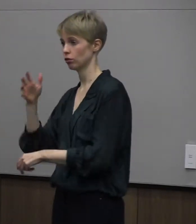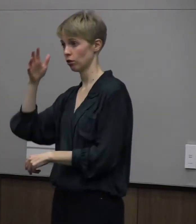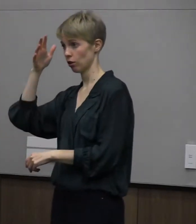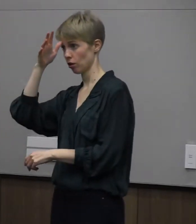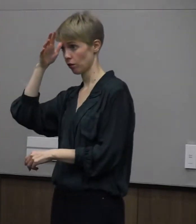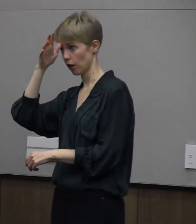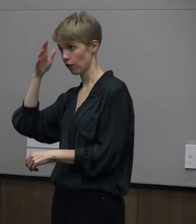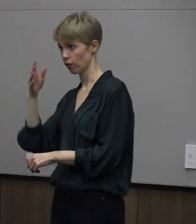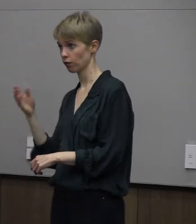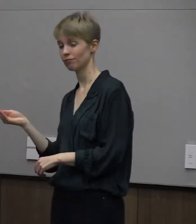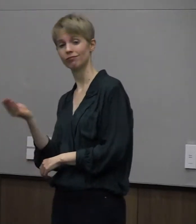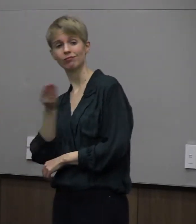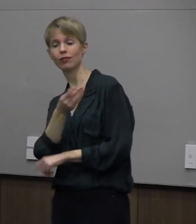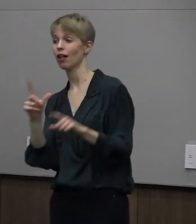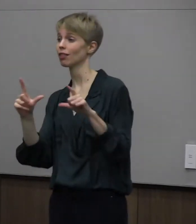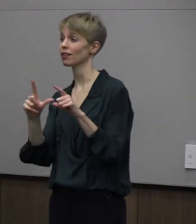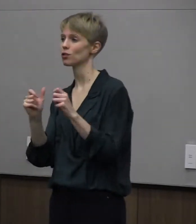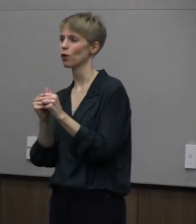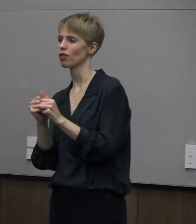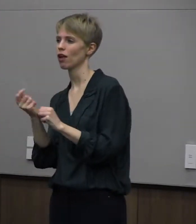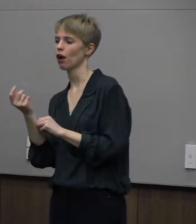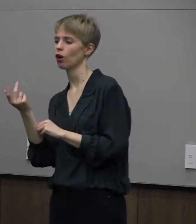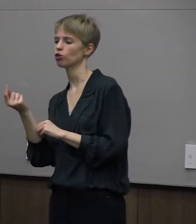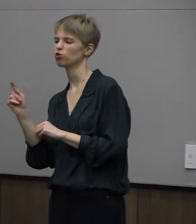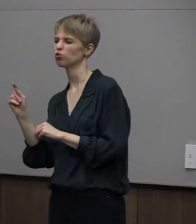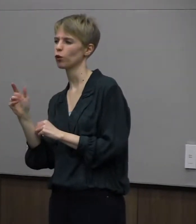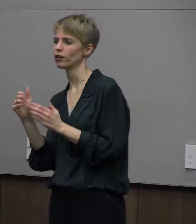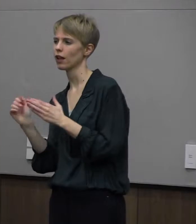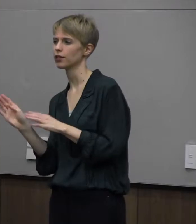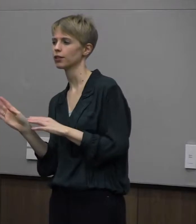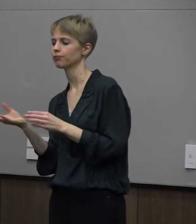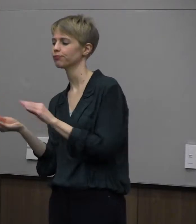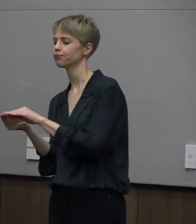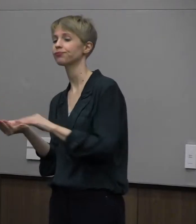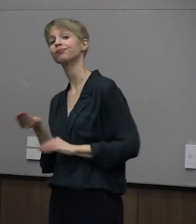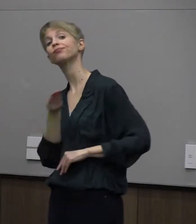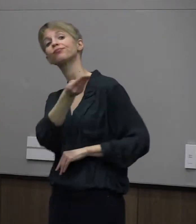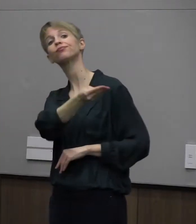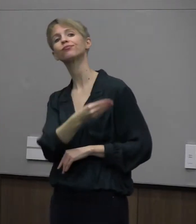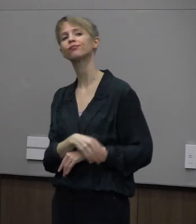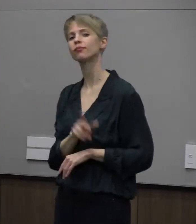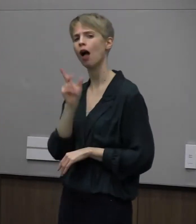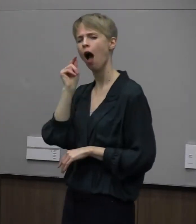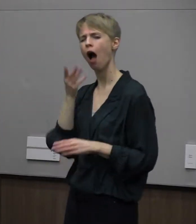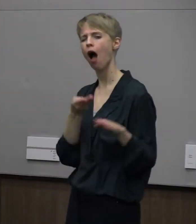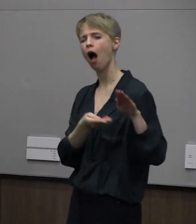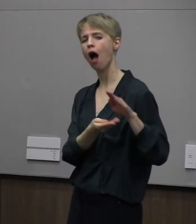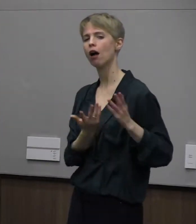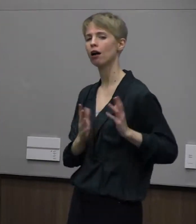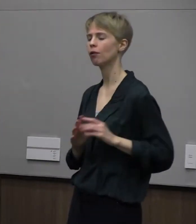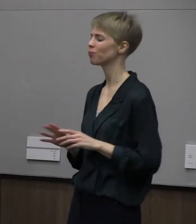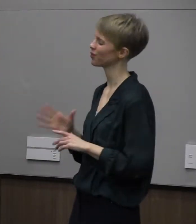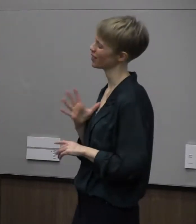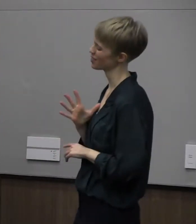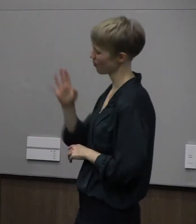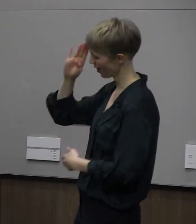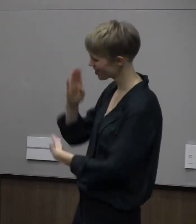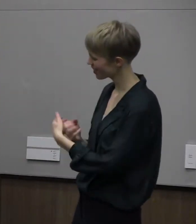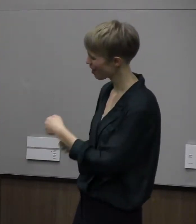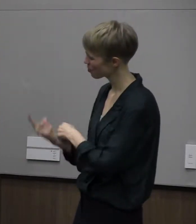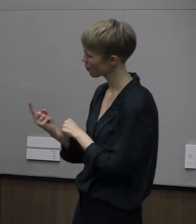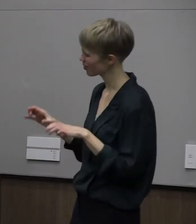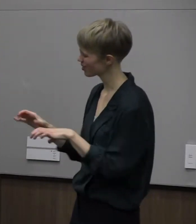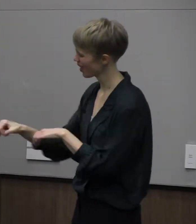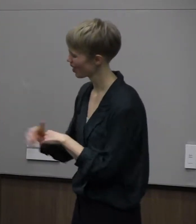It's okay, son, the father said as they drove off. Everybody does it. When he was eight, he was present at a family